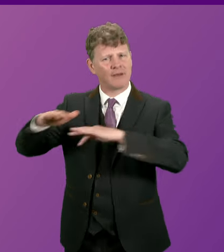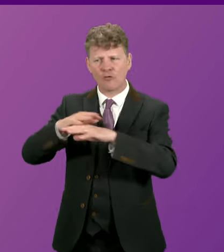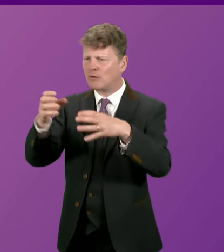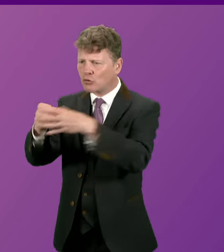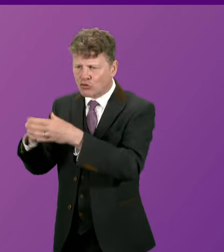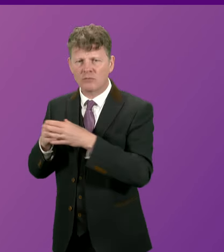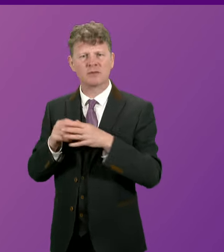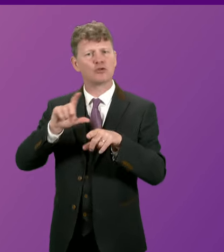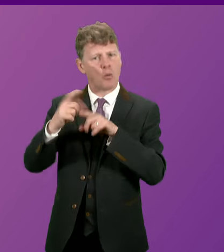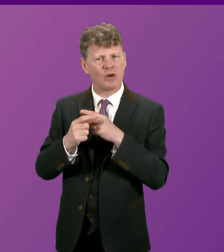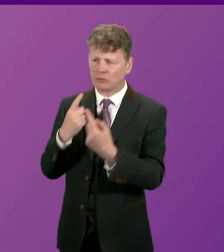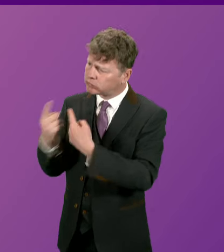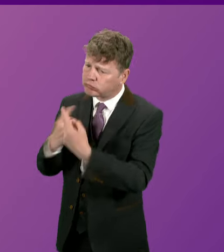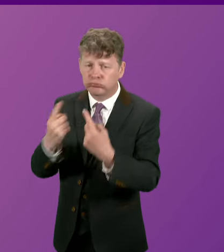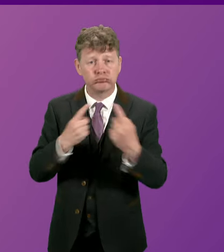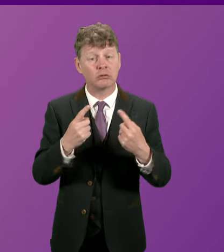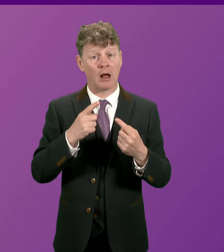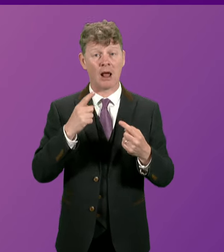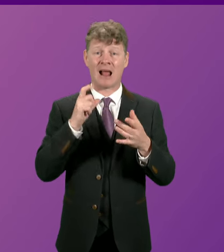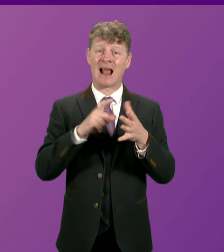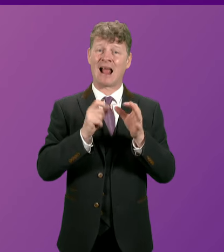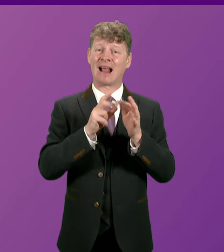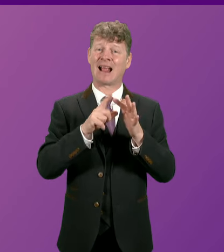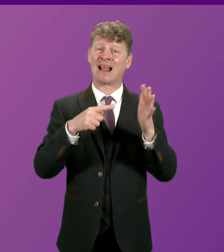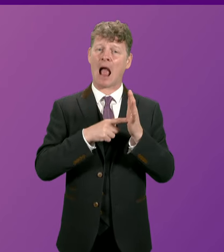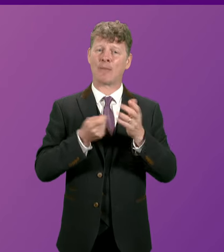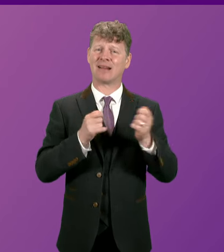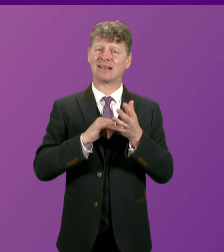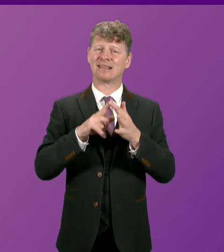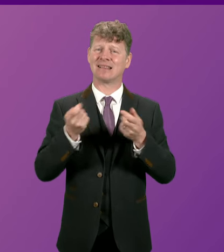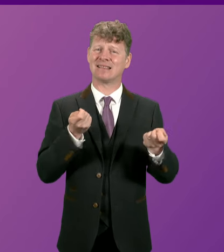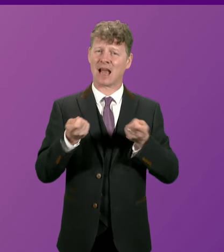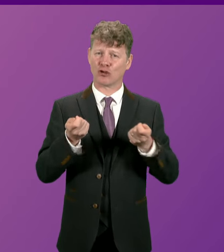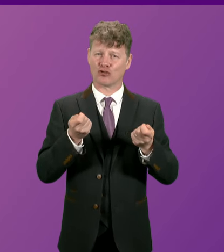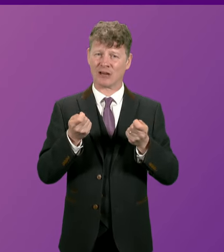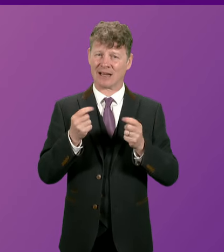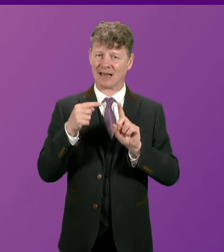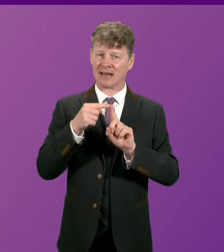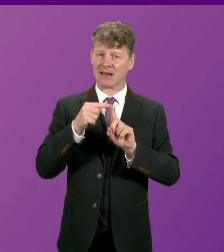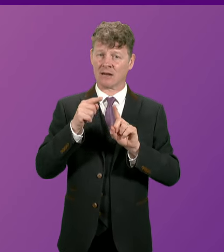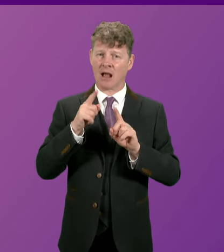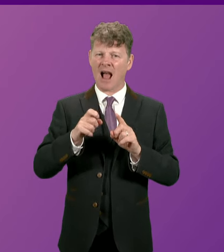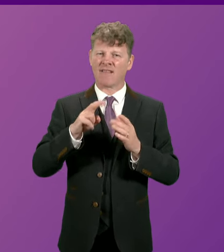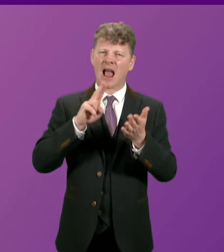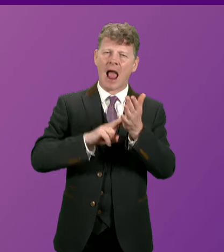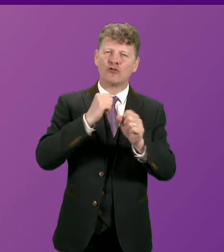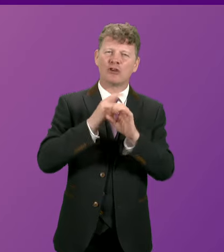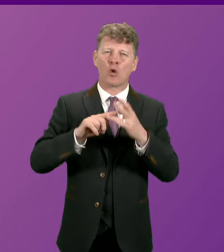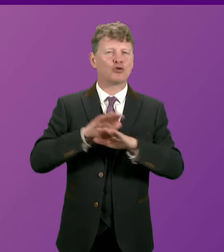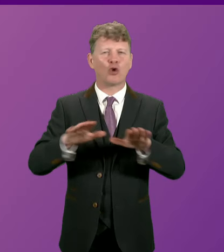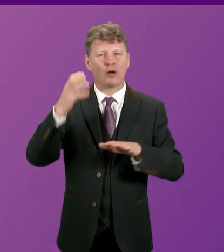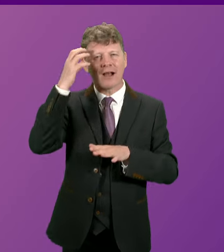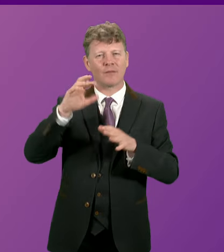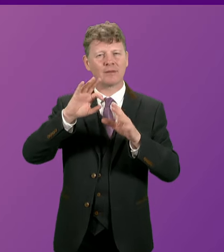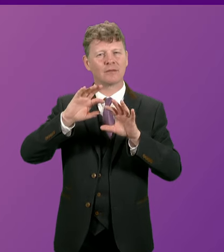tackling climate change for example cabinet secretary for well-being economy net zero and energy held a round table with ENGOs last